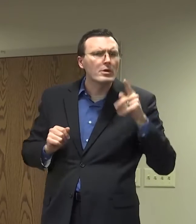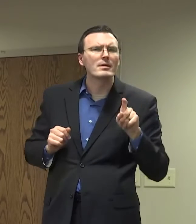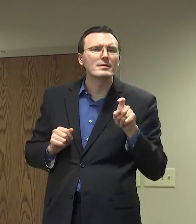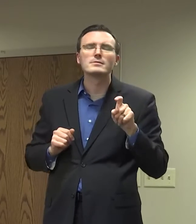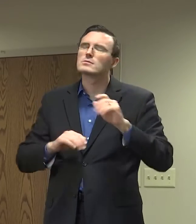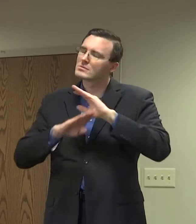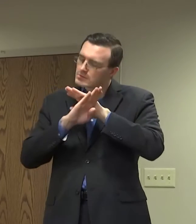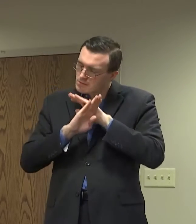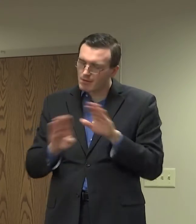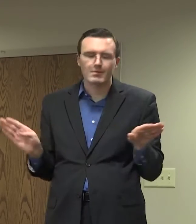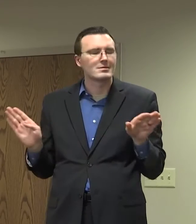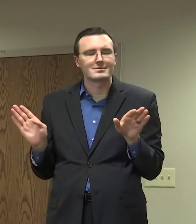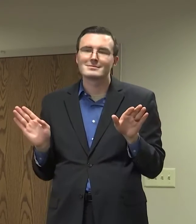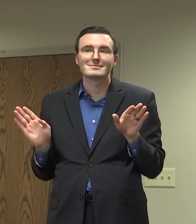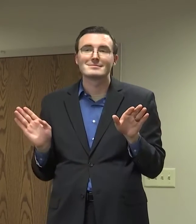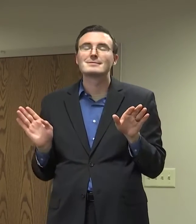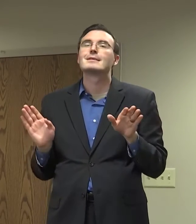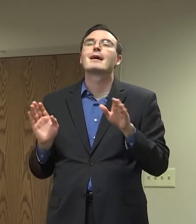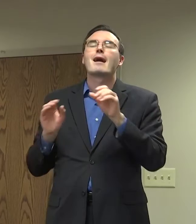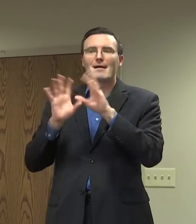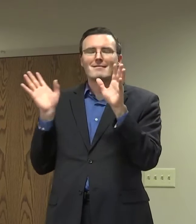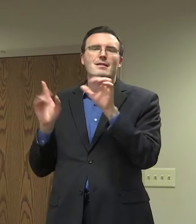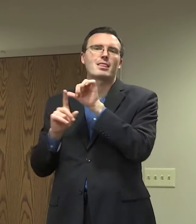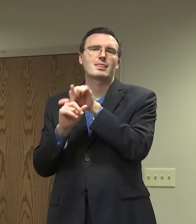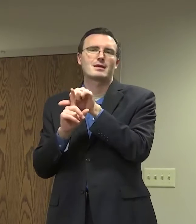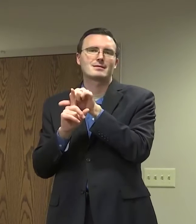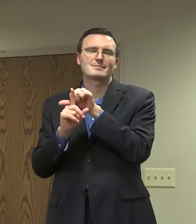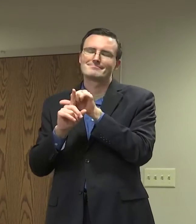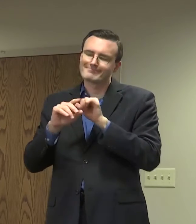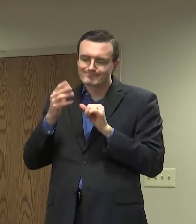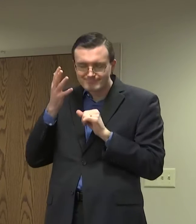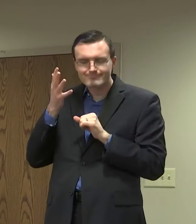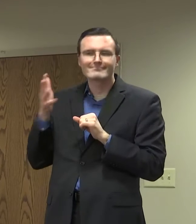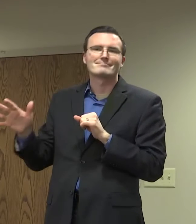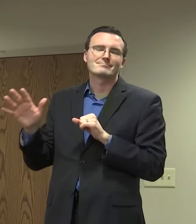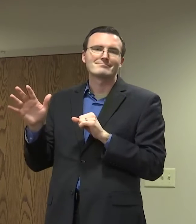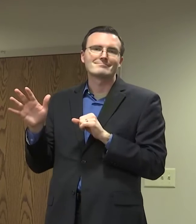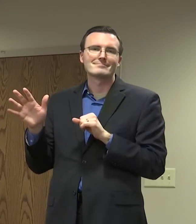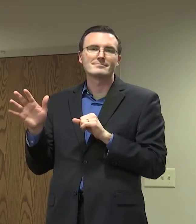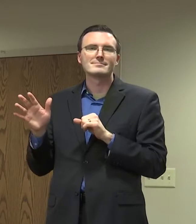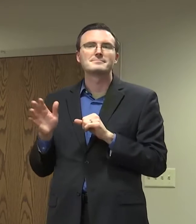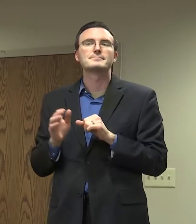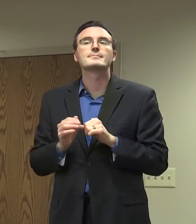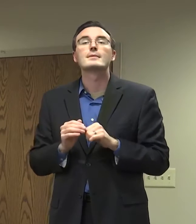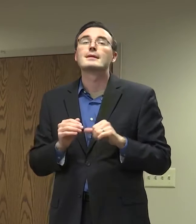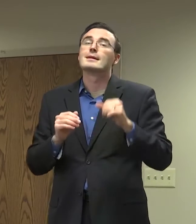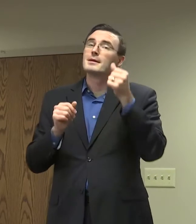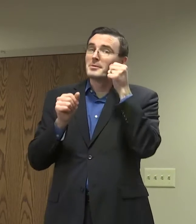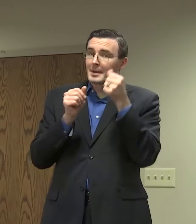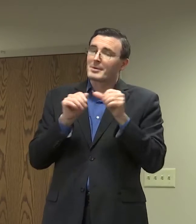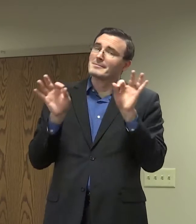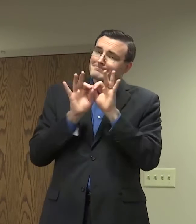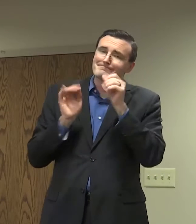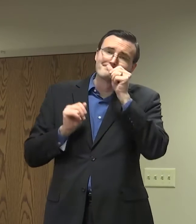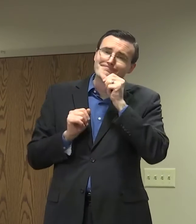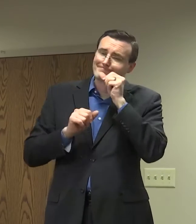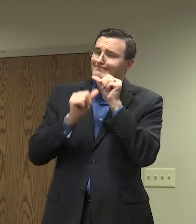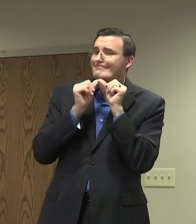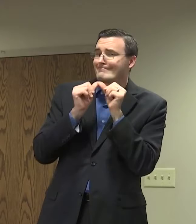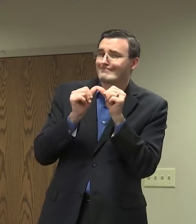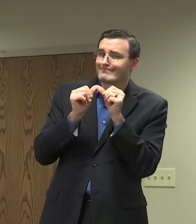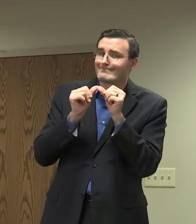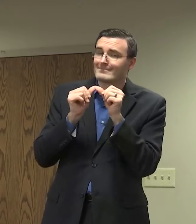marathon, not a sprint. So during this marathon, we're going to continue to wear our face coverings when outside of our household.